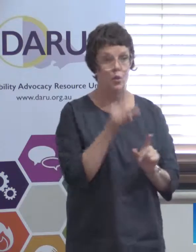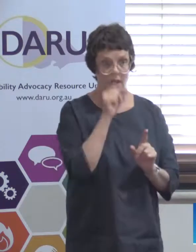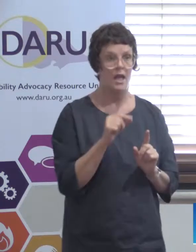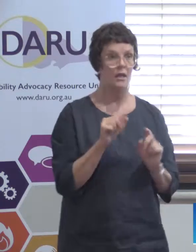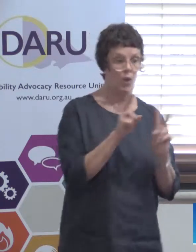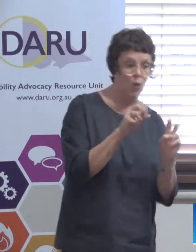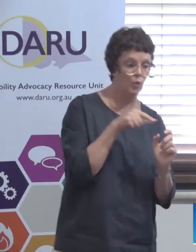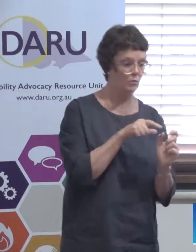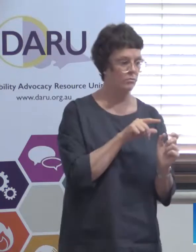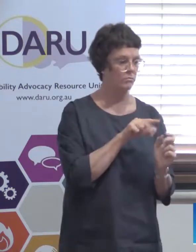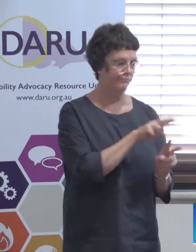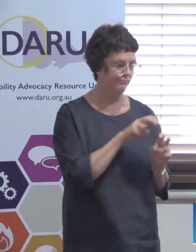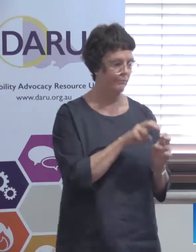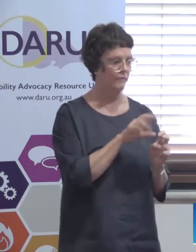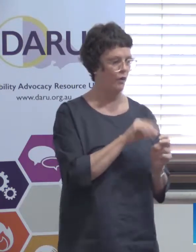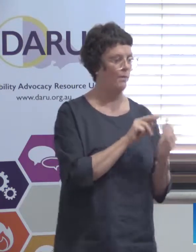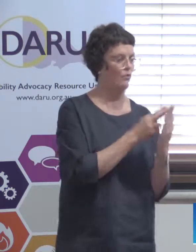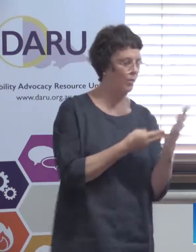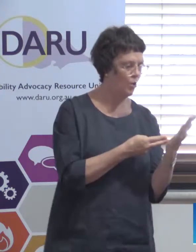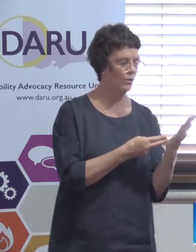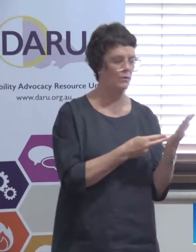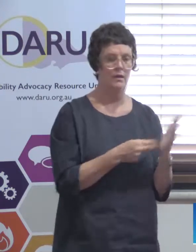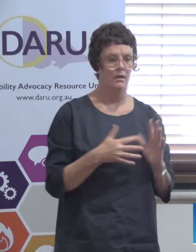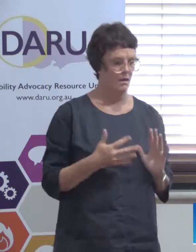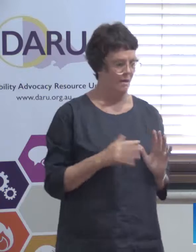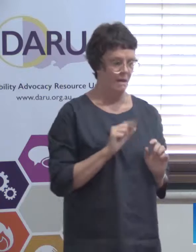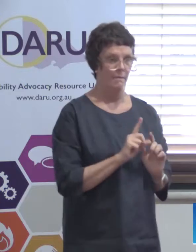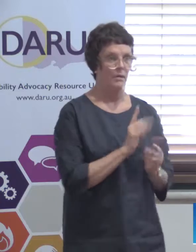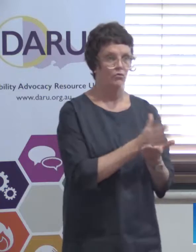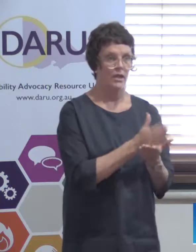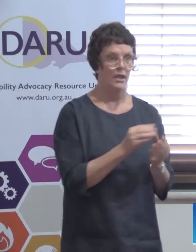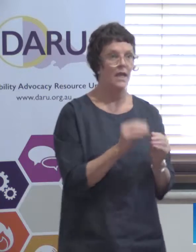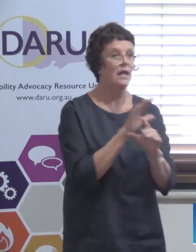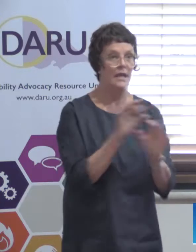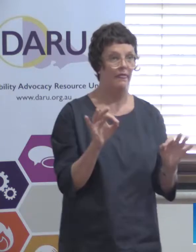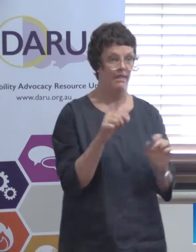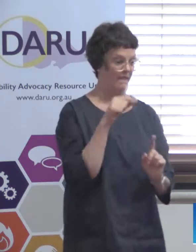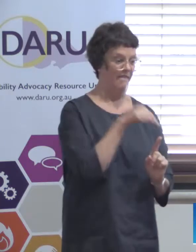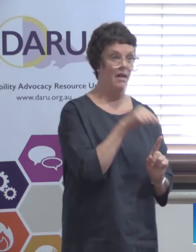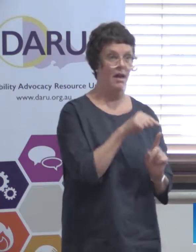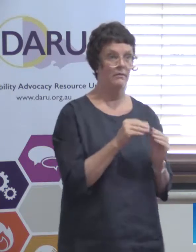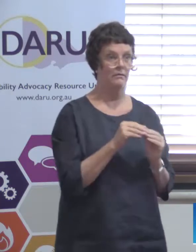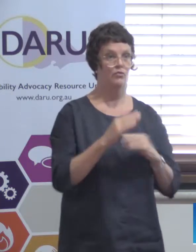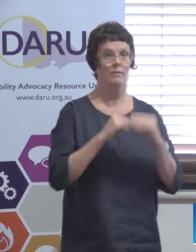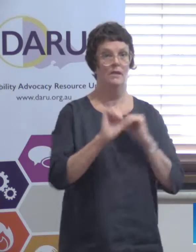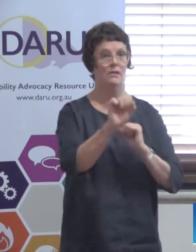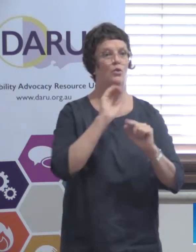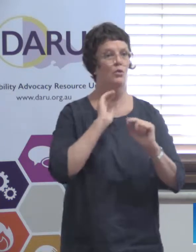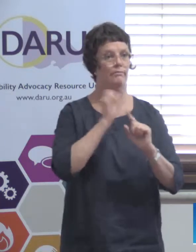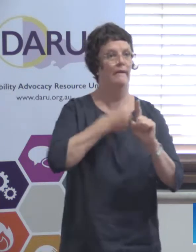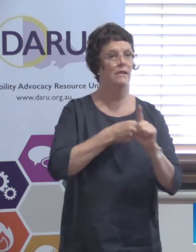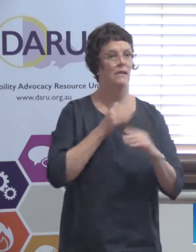can quote them at people but it nothing none of that actually replaces the advocacy that the people in this room can do none of it it just